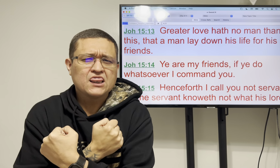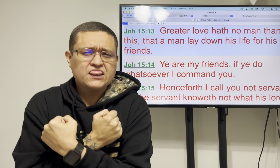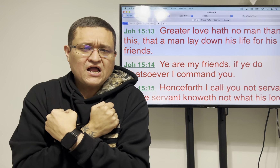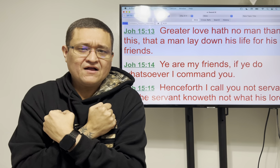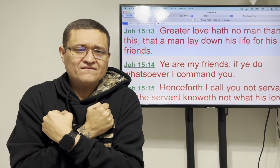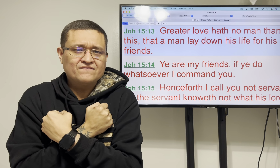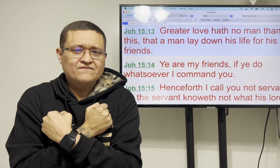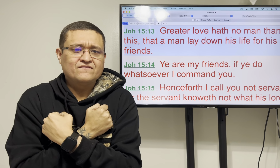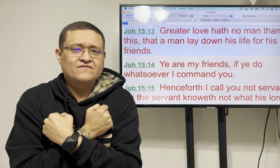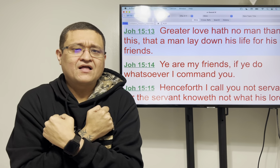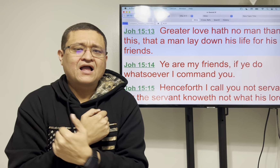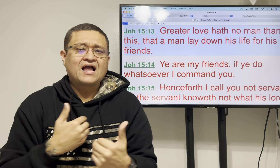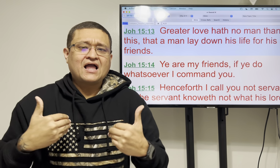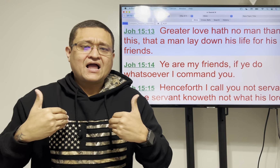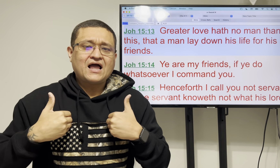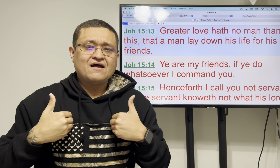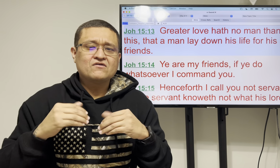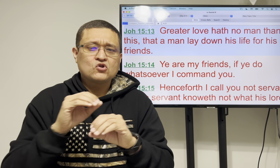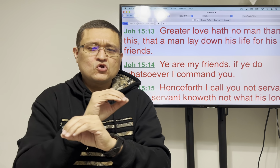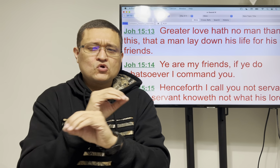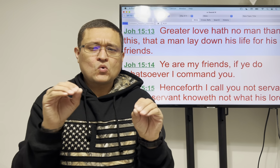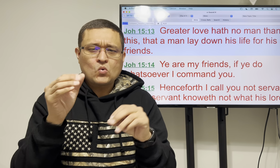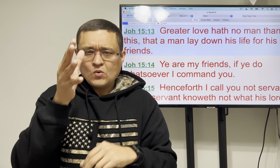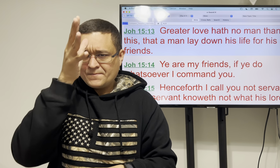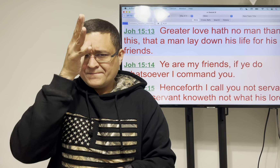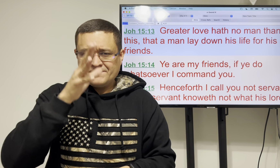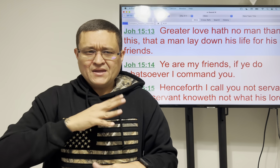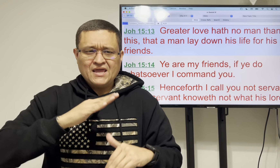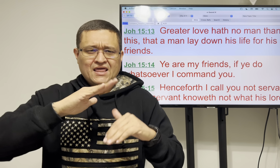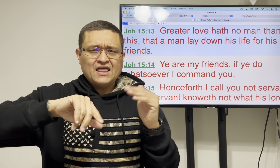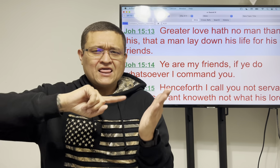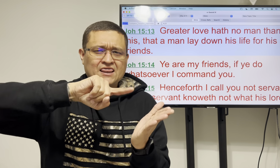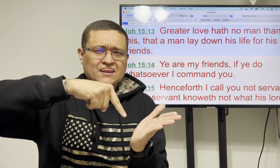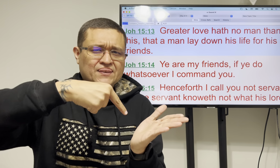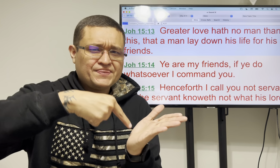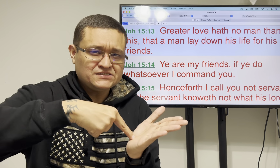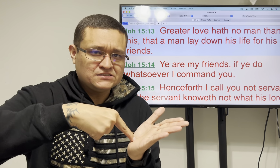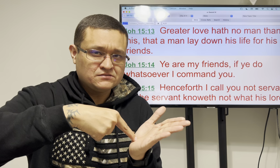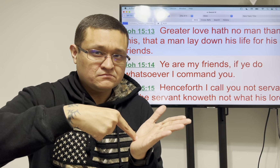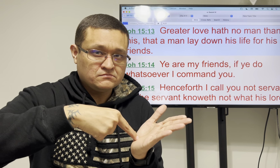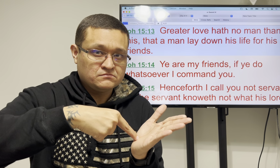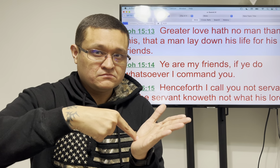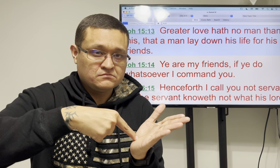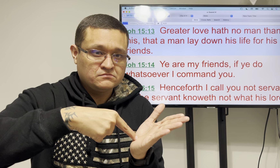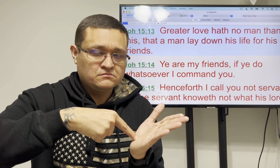greater love have no man than this